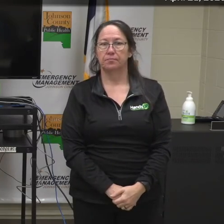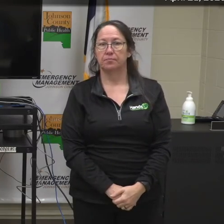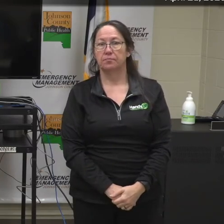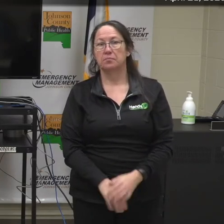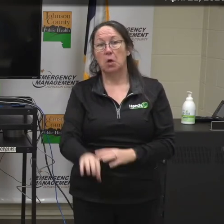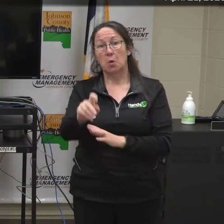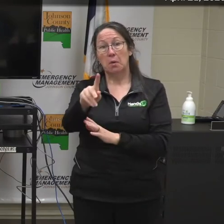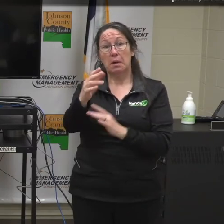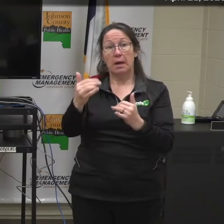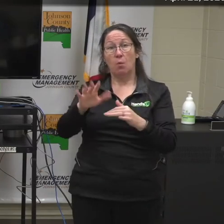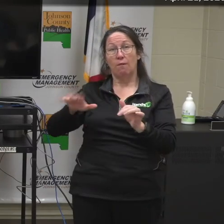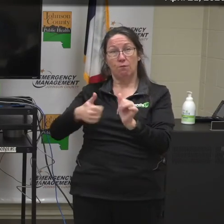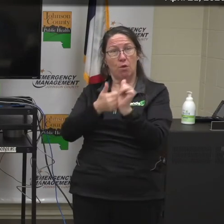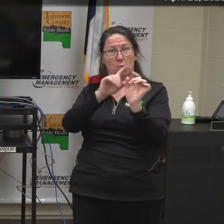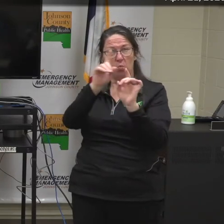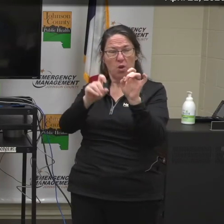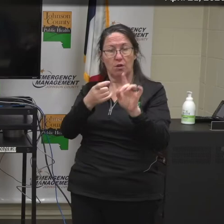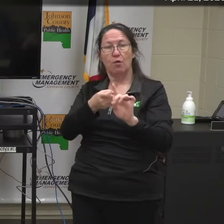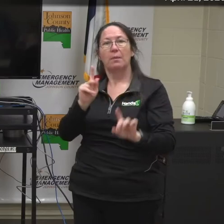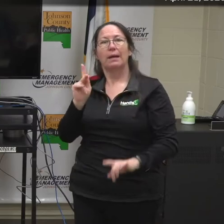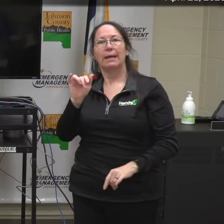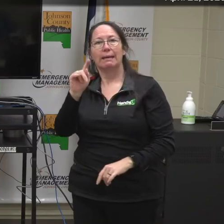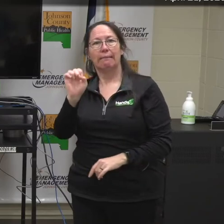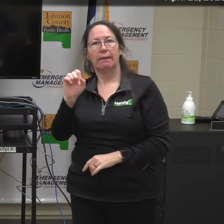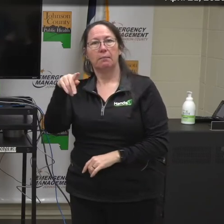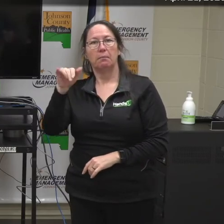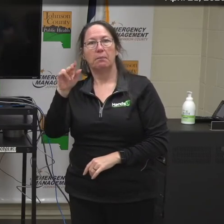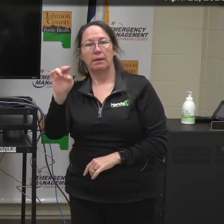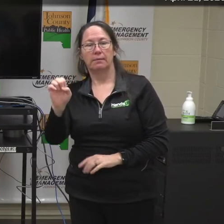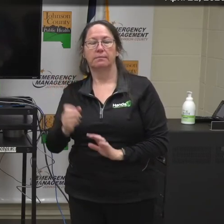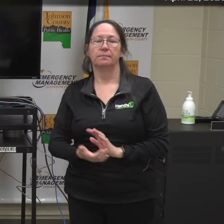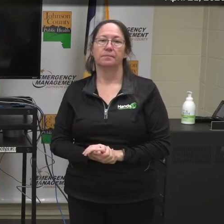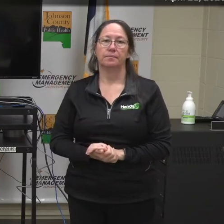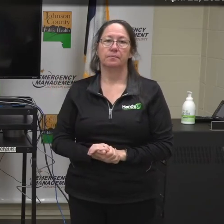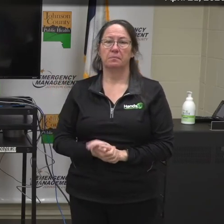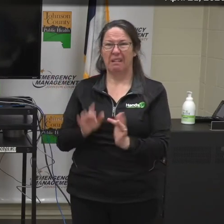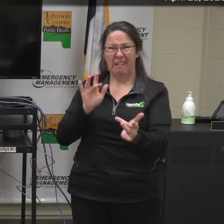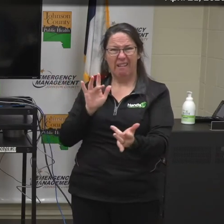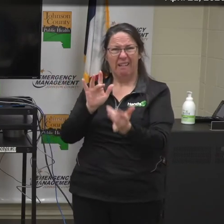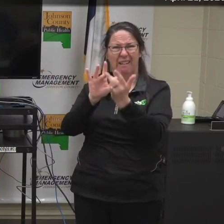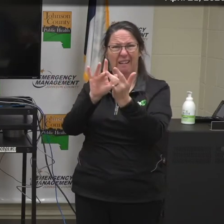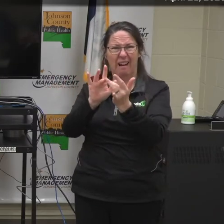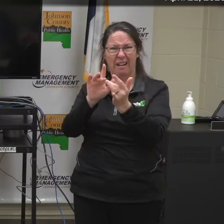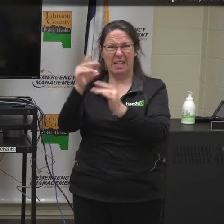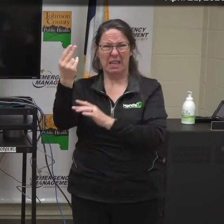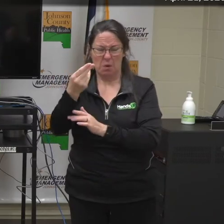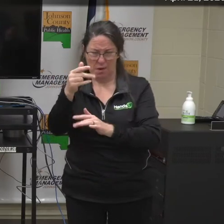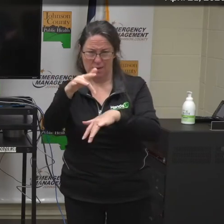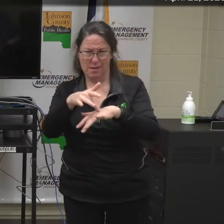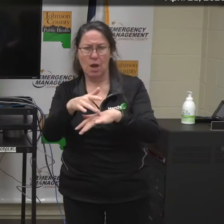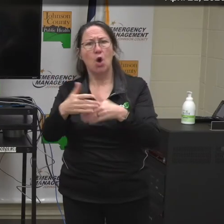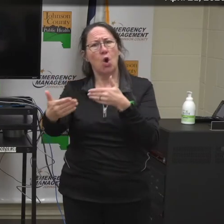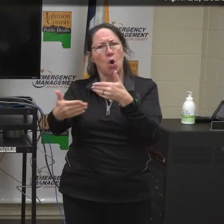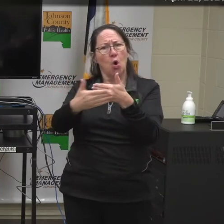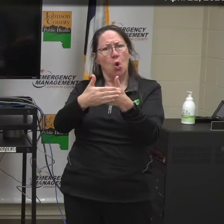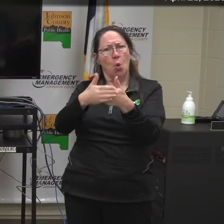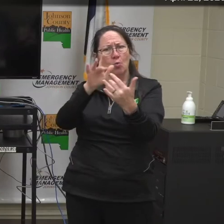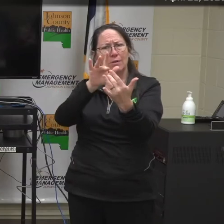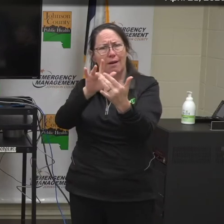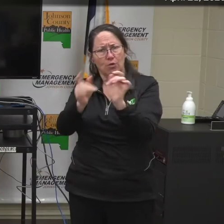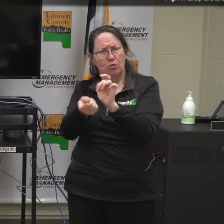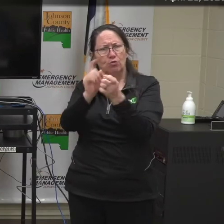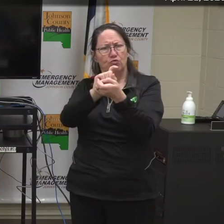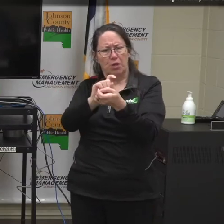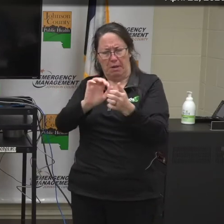Okay, and this is a follow-up from Kate Payne. One for contact tracing has a definition of close contact change and